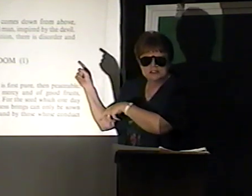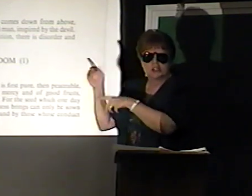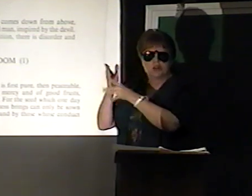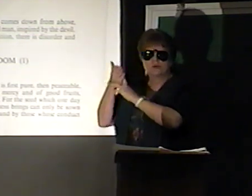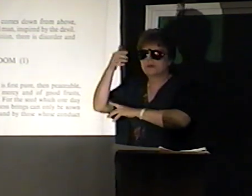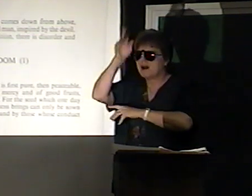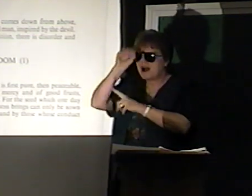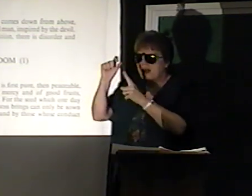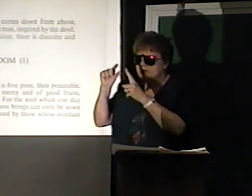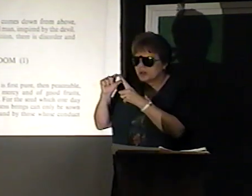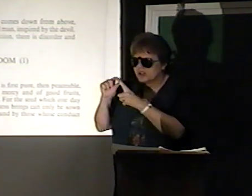Through doctors.